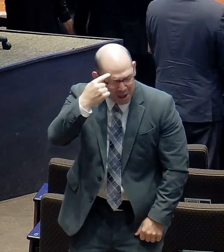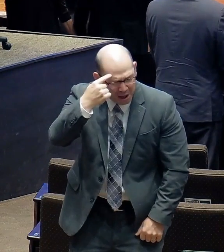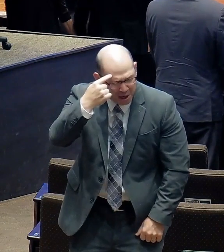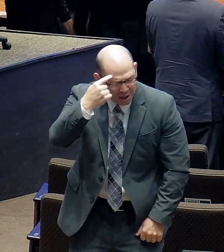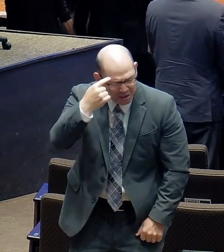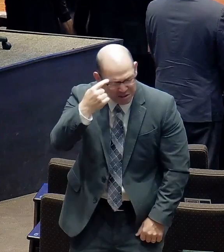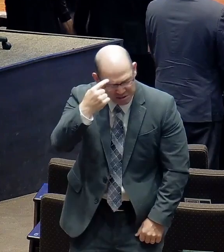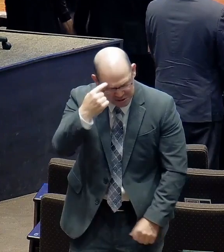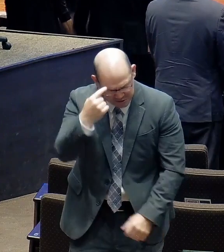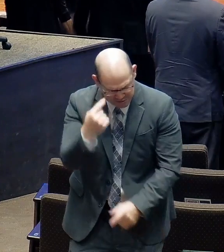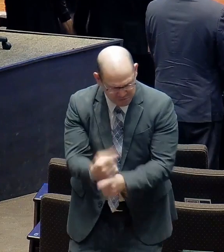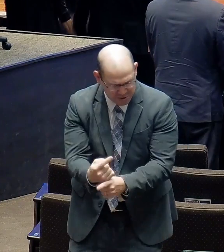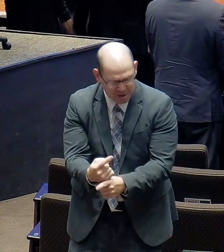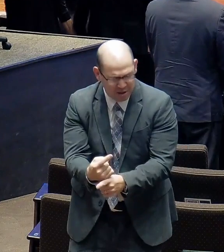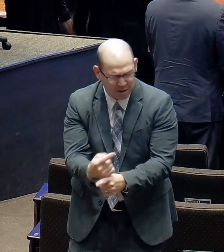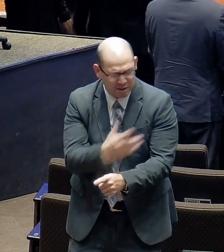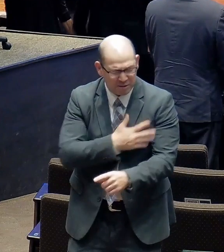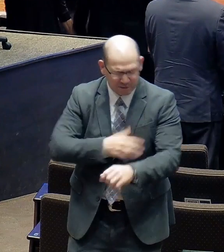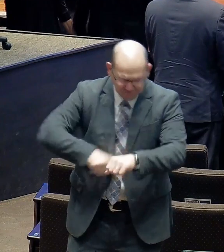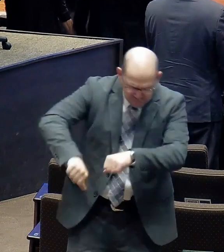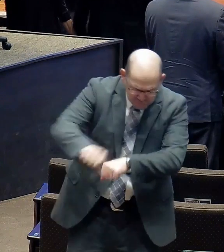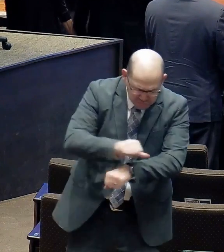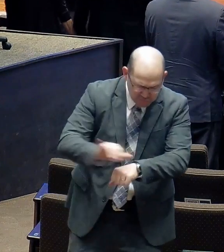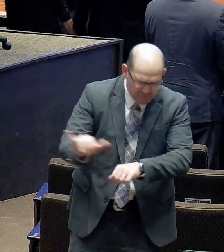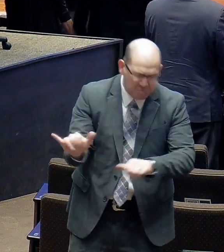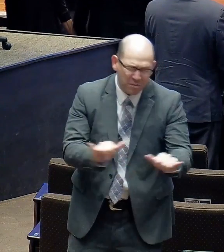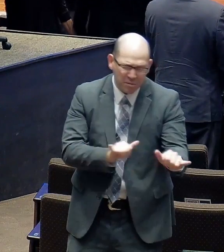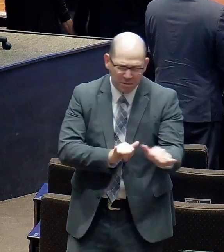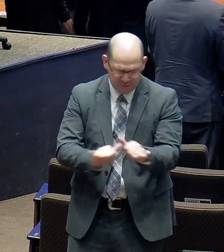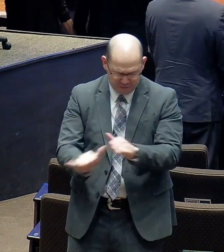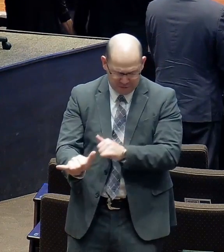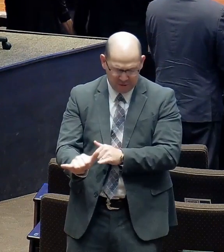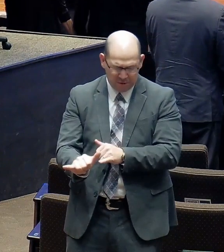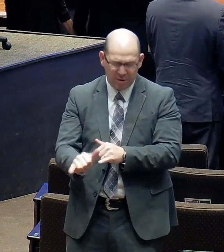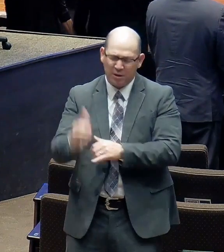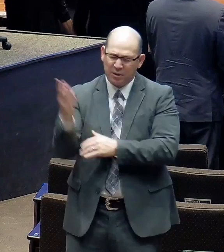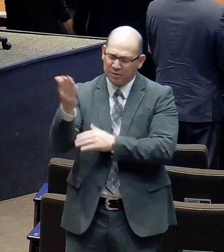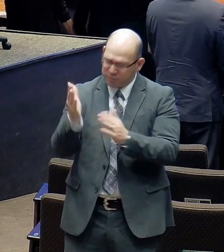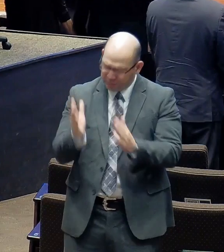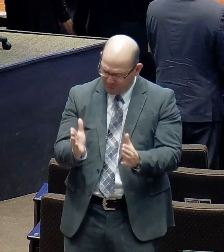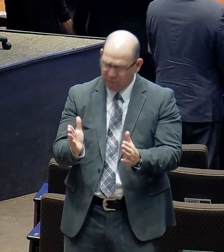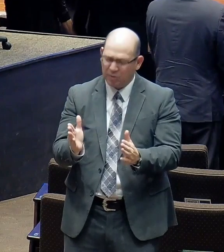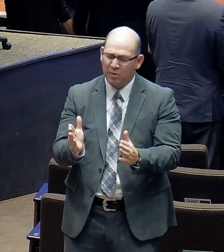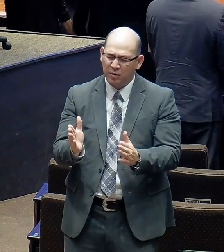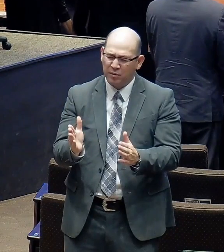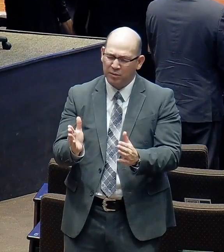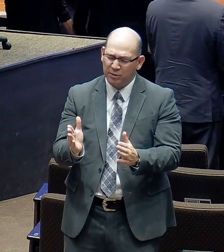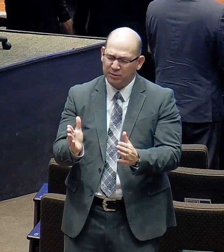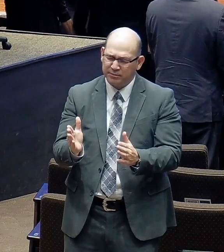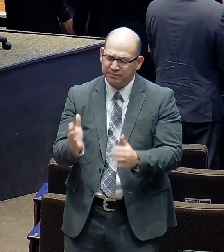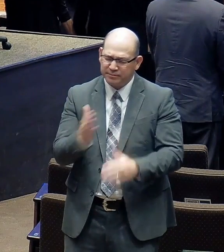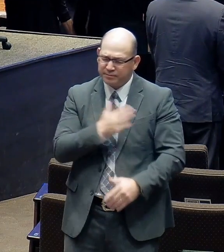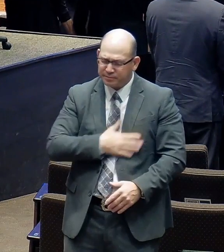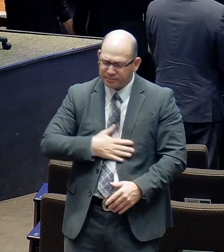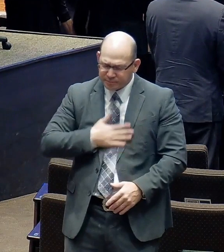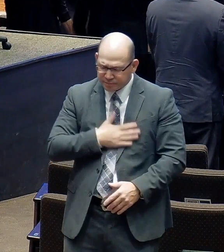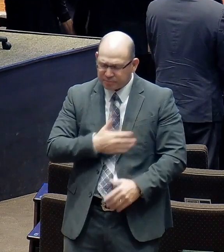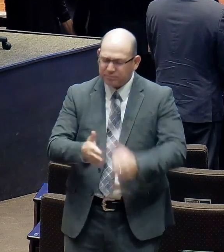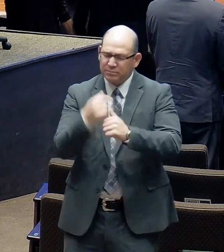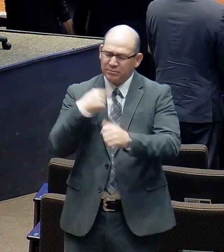lips that I could speak right. Most of all, anoint my heart that I would be right. And Lord, whatever you